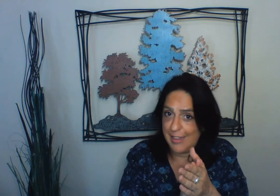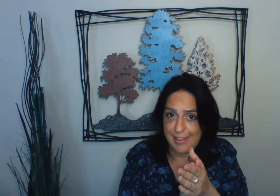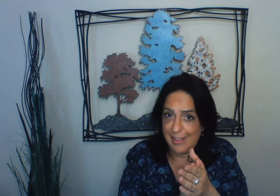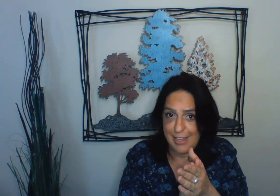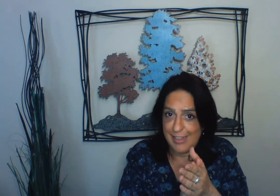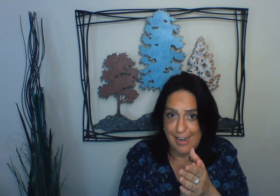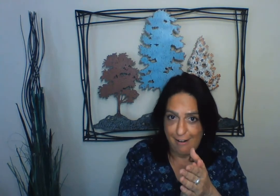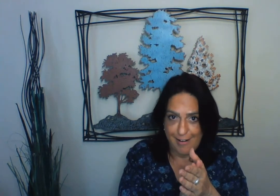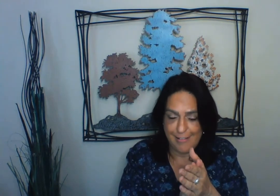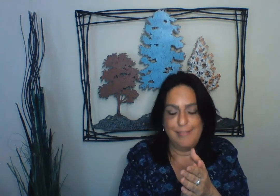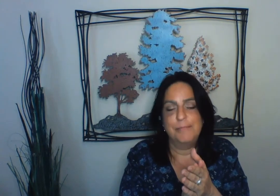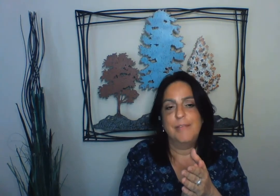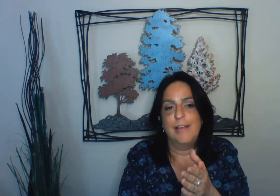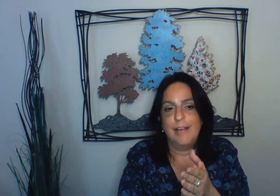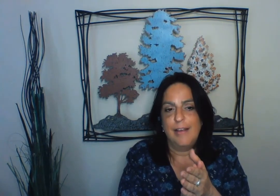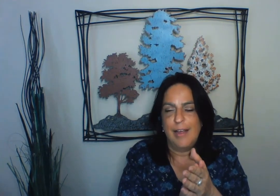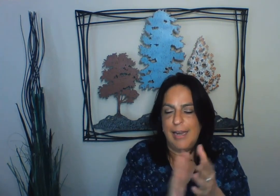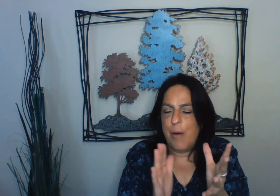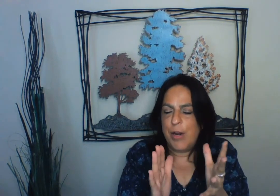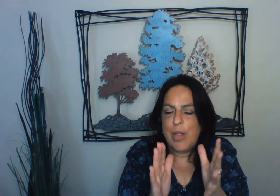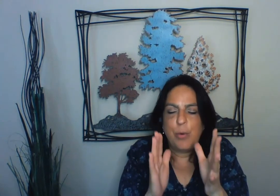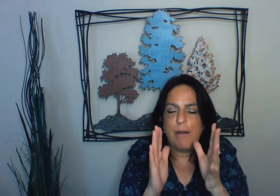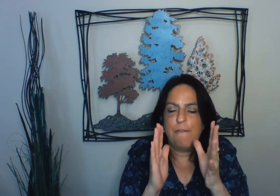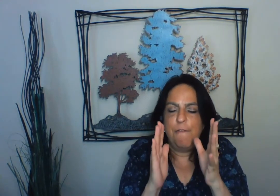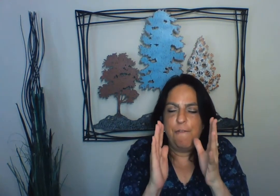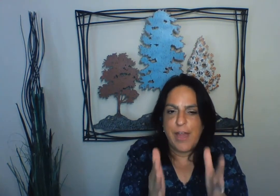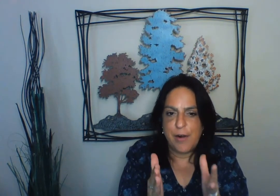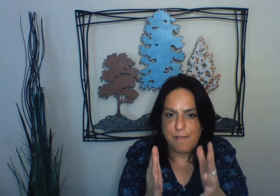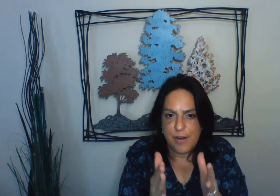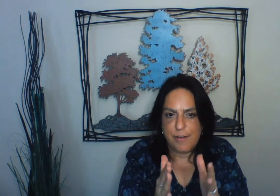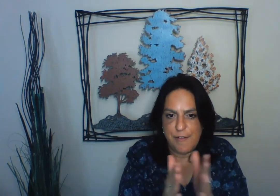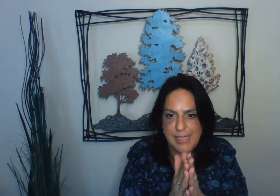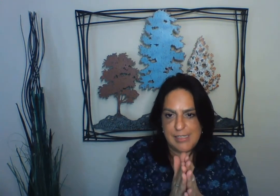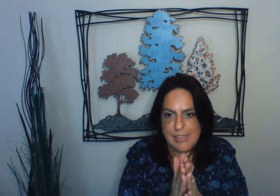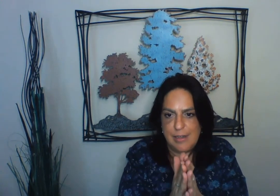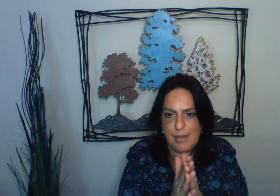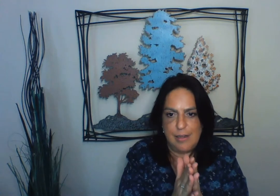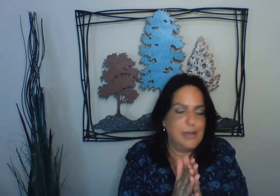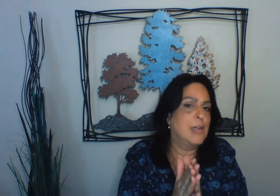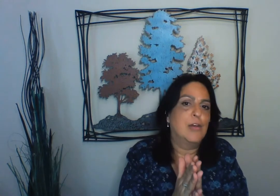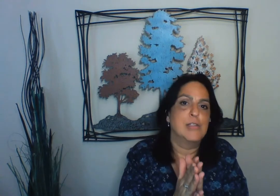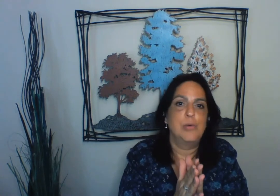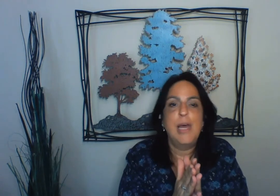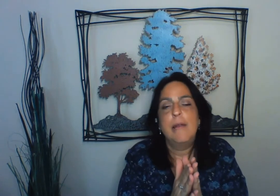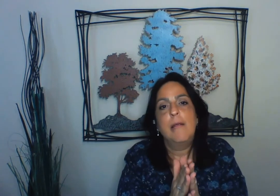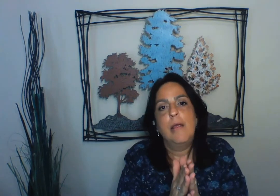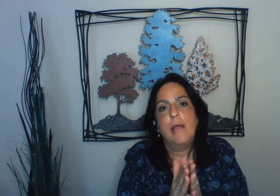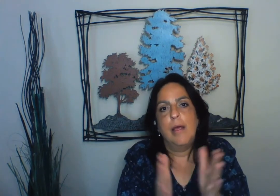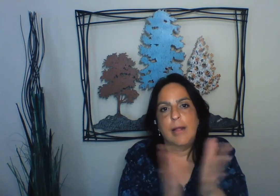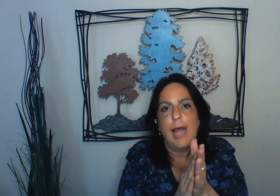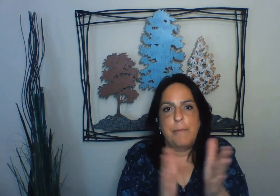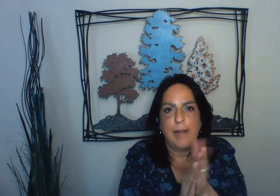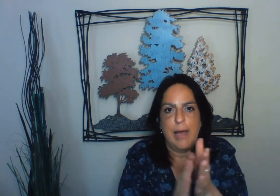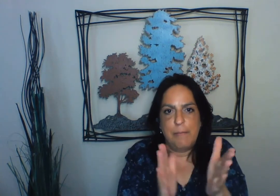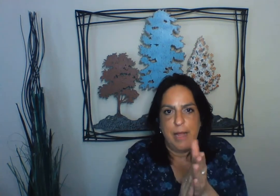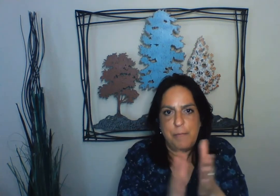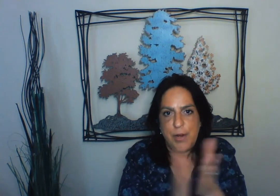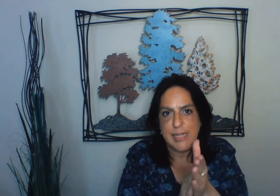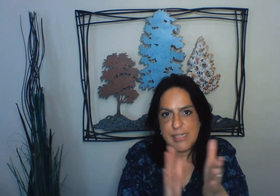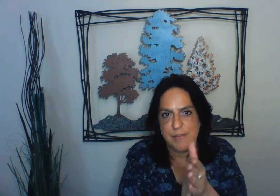not that hard, huh? Now we're going to do it very, very fast. Can you guys do that? Clap, clap, clap your hands. As